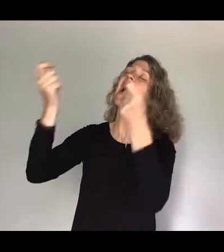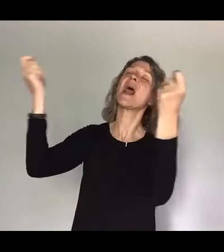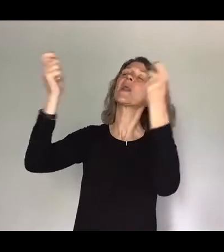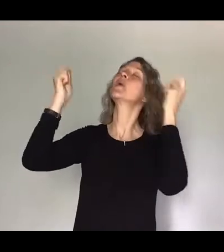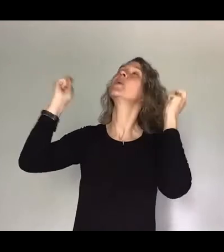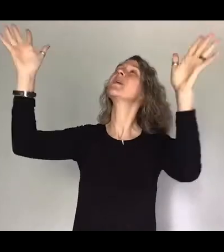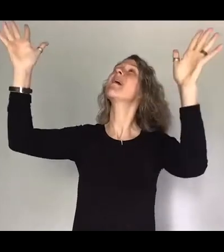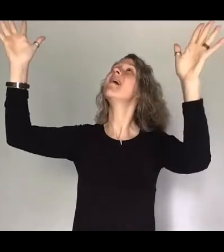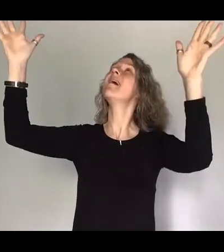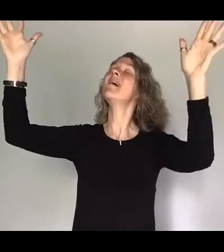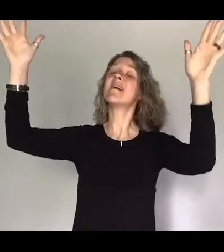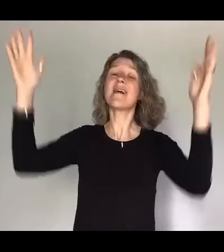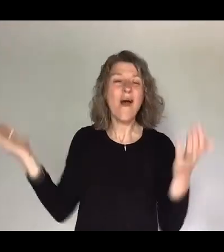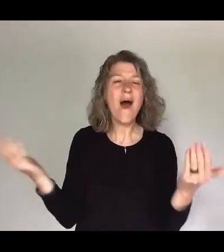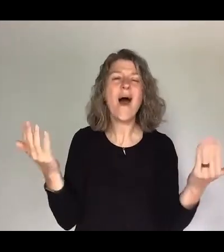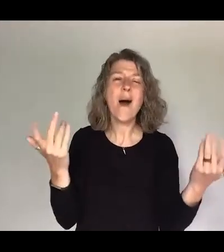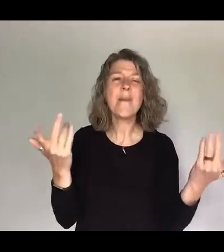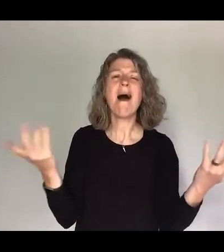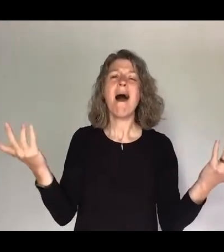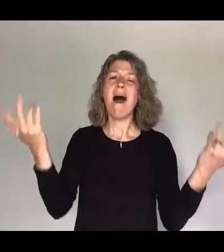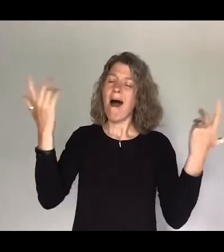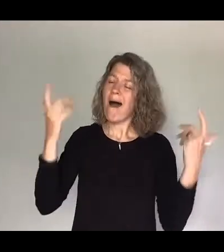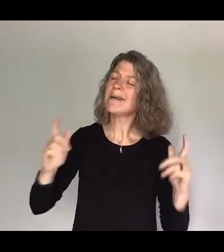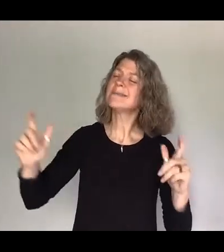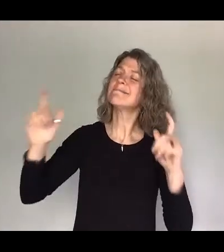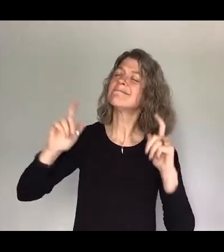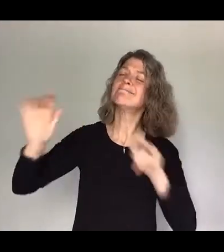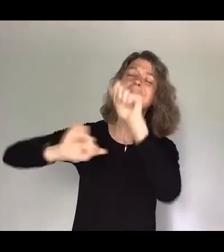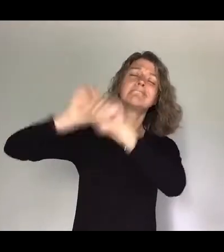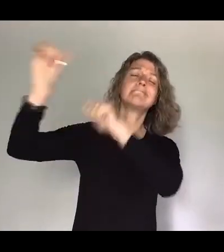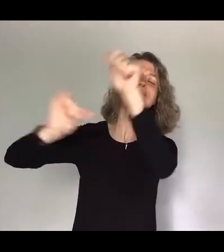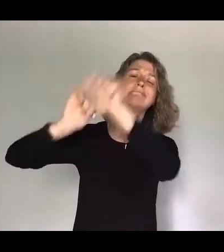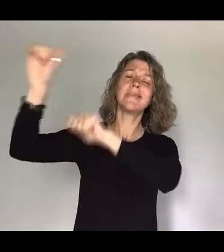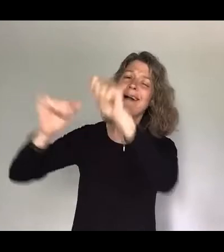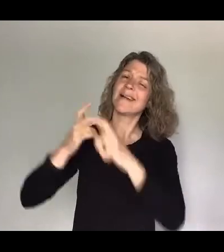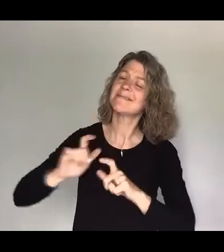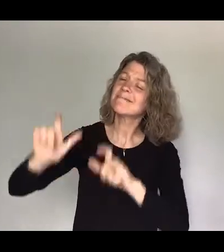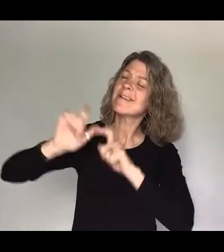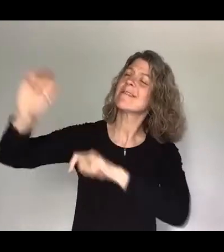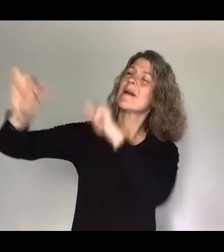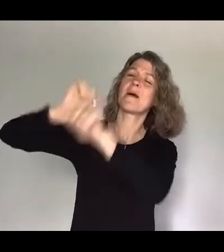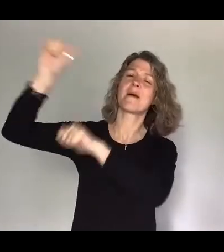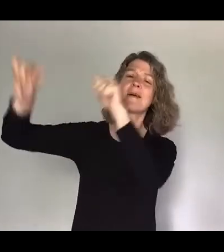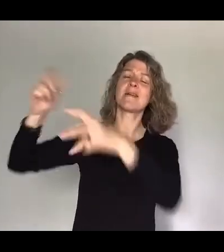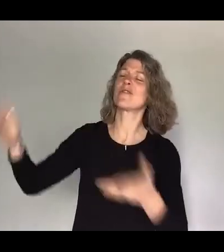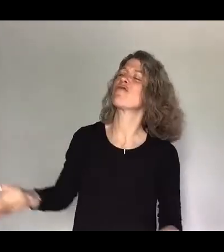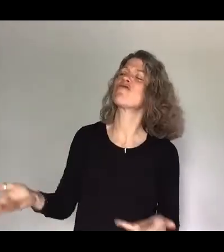Come on, just keep the clocks going Keep the voices going Let's just raise up a shout of praise